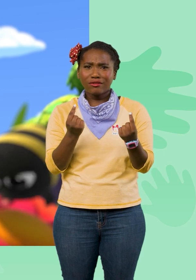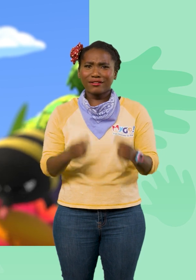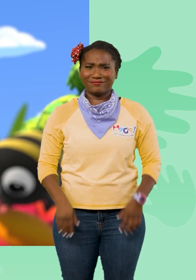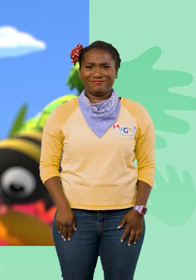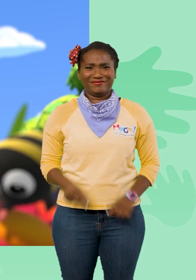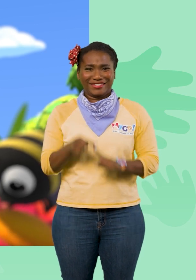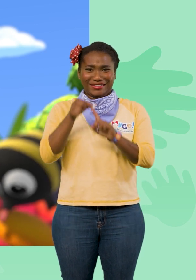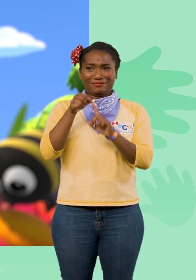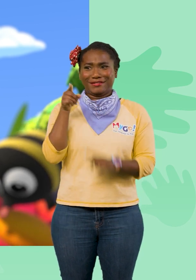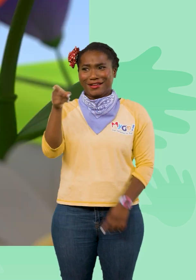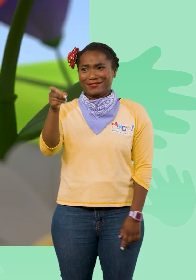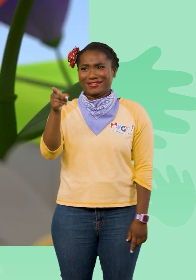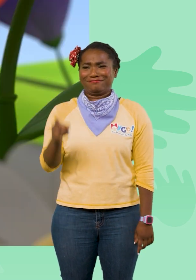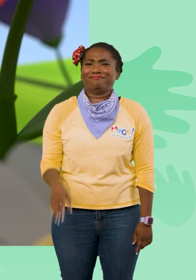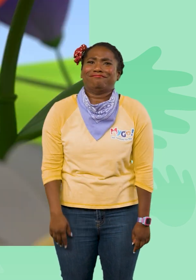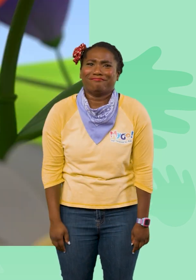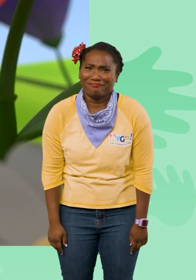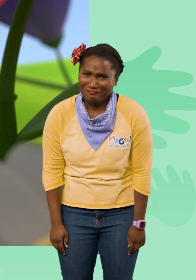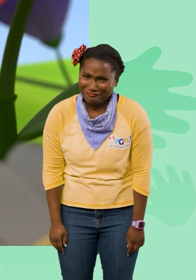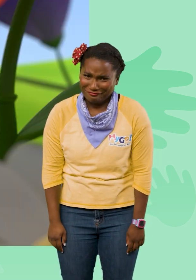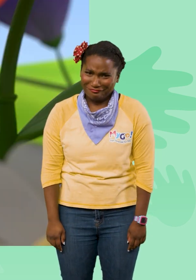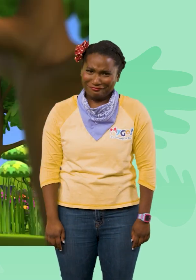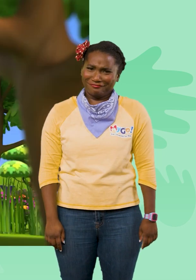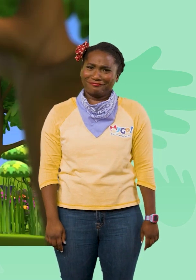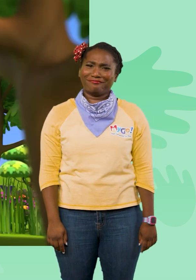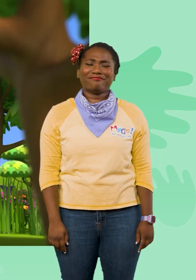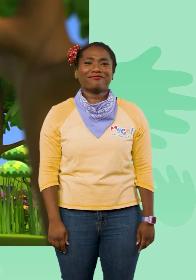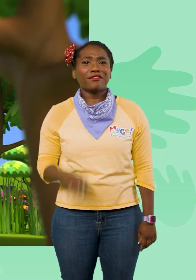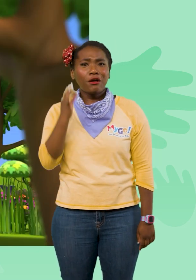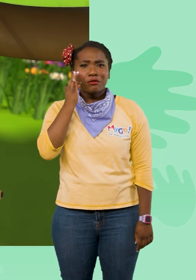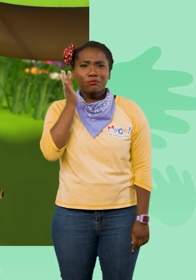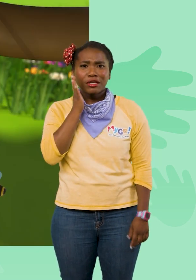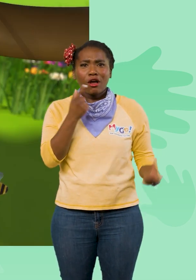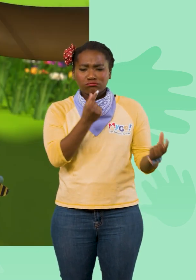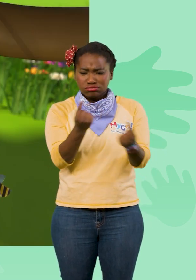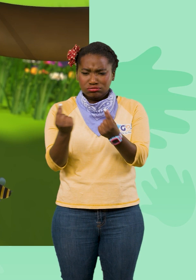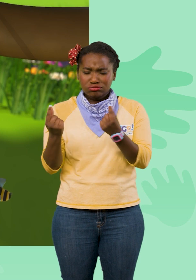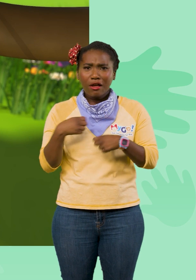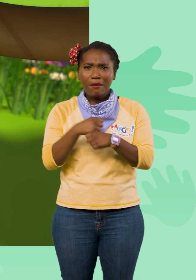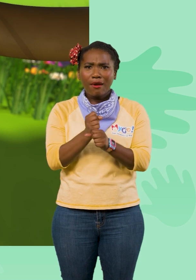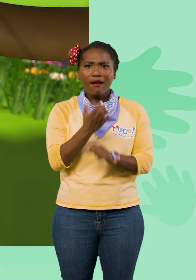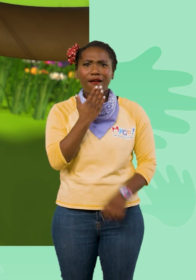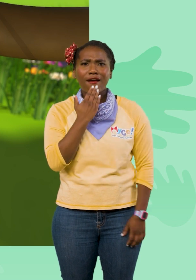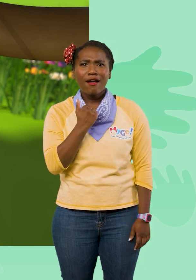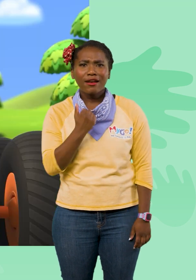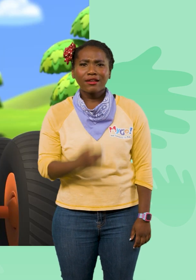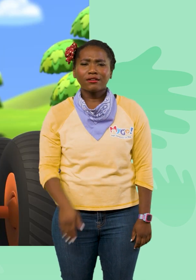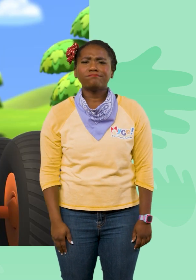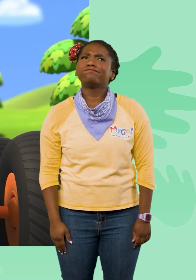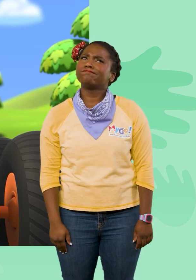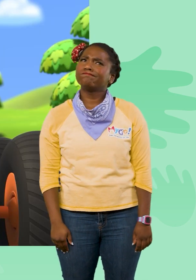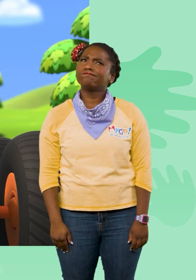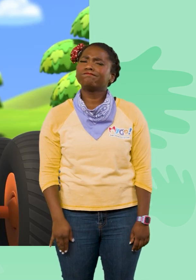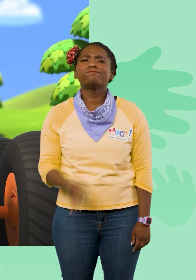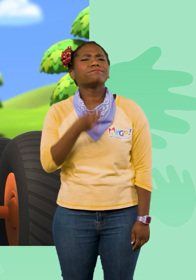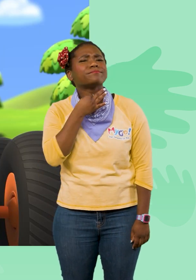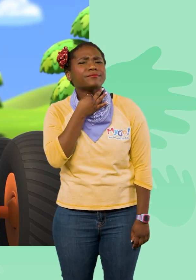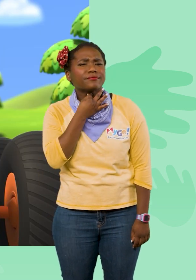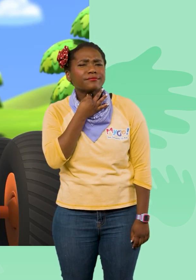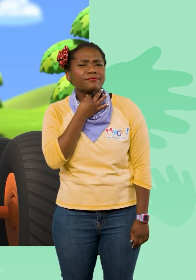Huh! Well, except that one! Those bees are busy making honey! Hmm, I wonder,